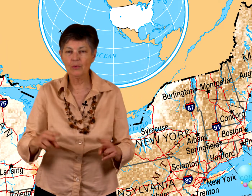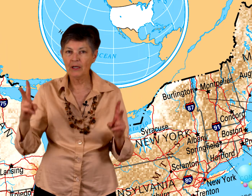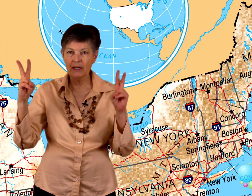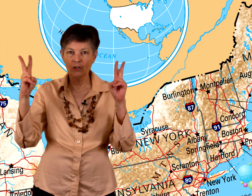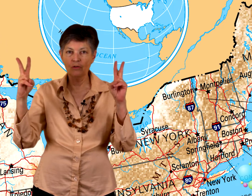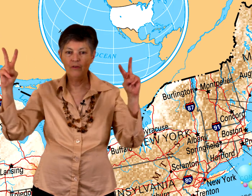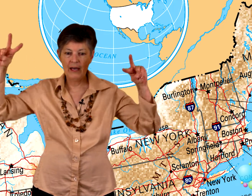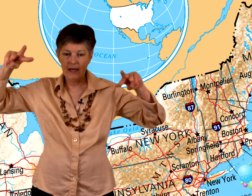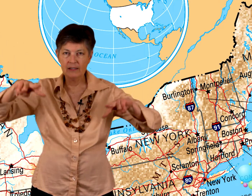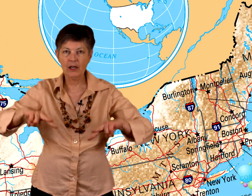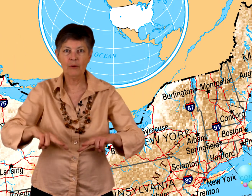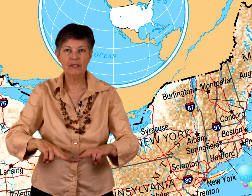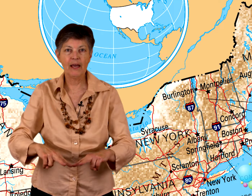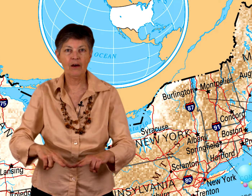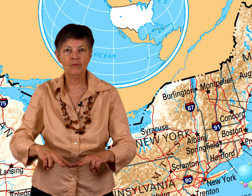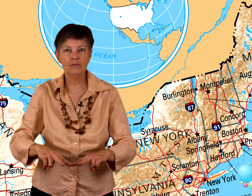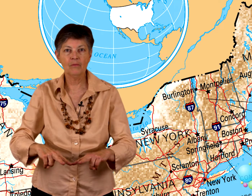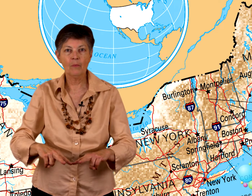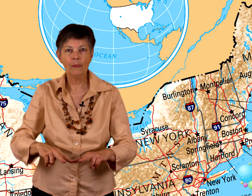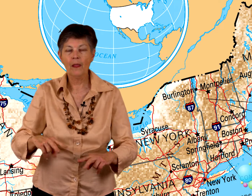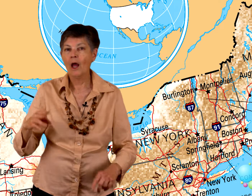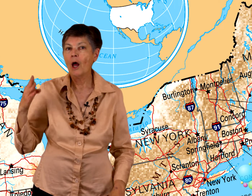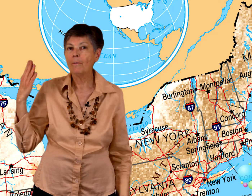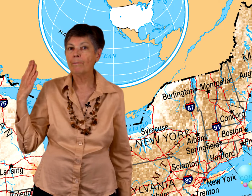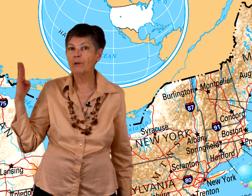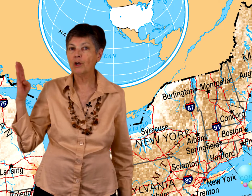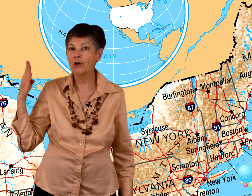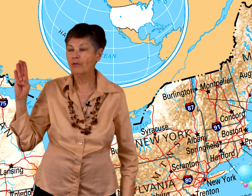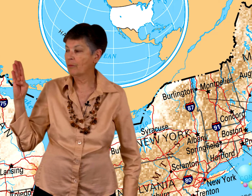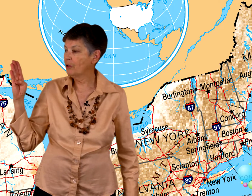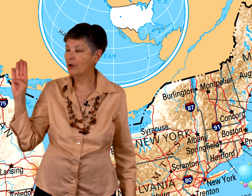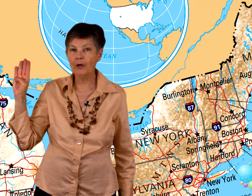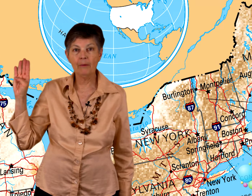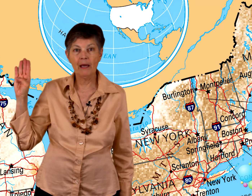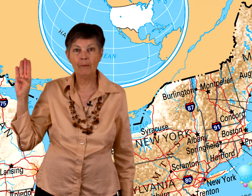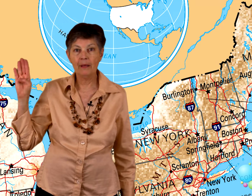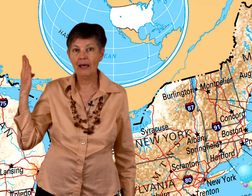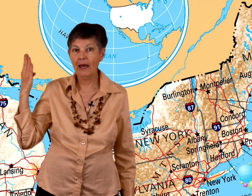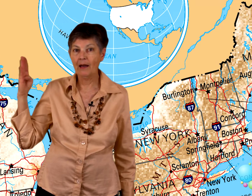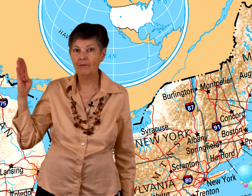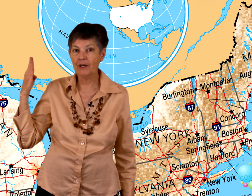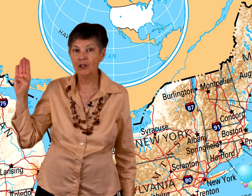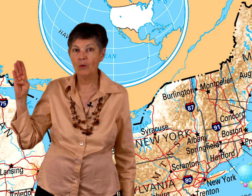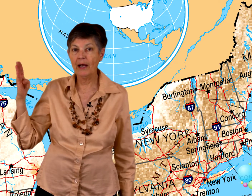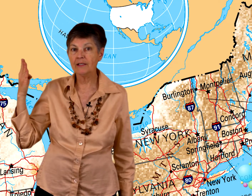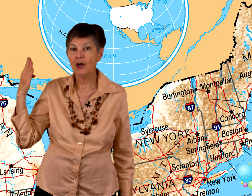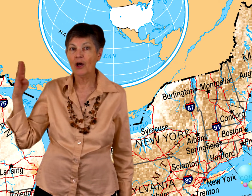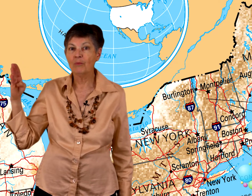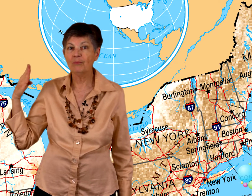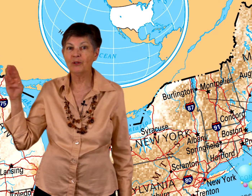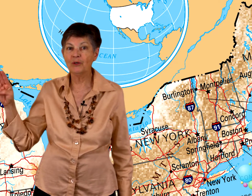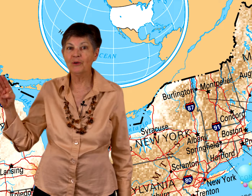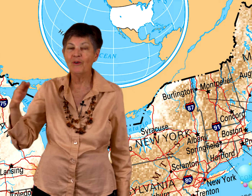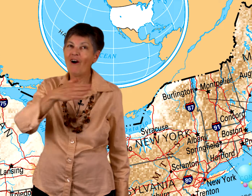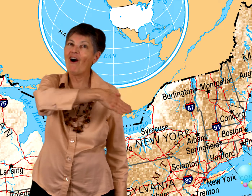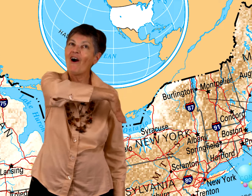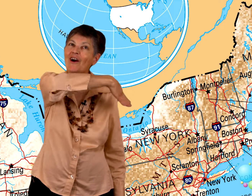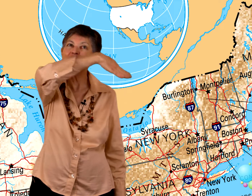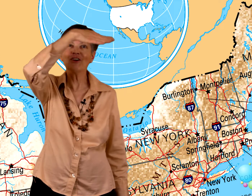We're going to take two V hands and come down. Blue. For blue we're going to make a B hand and flick it twice. Blue are her